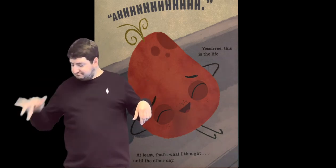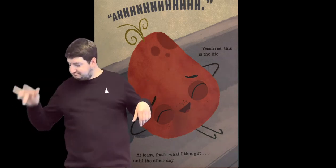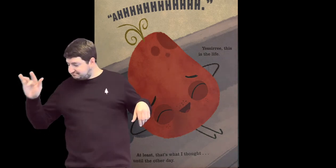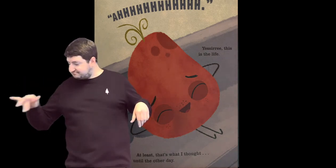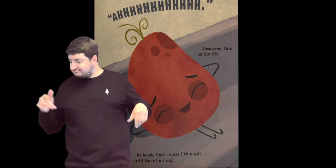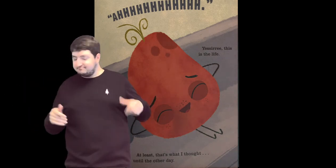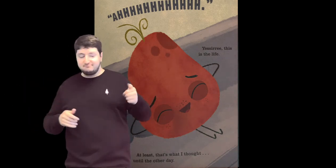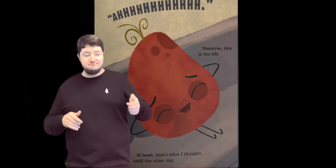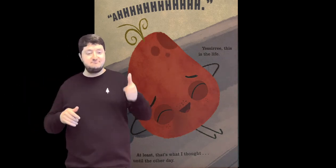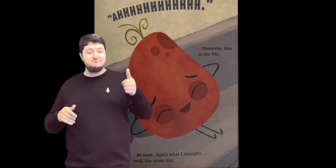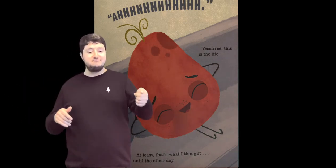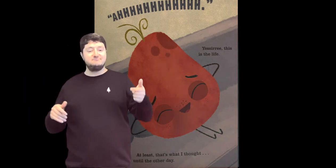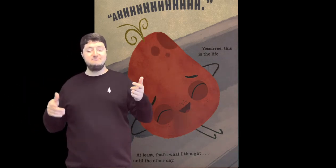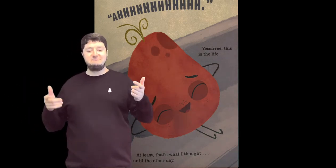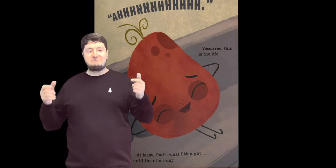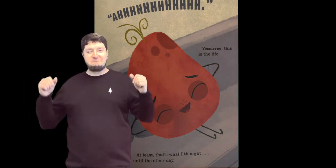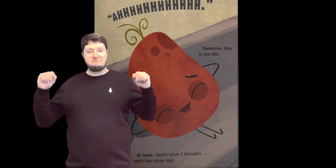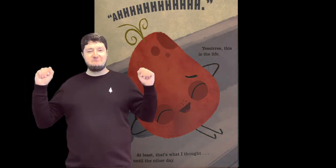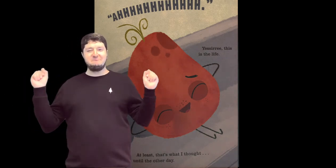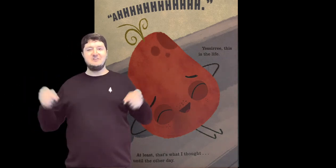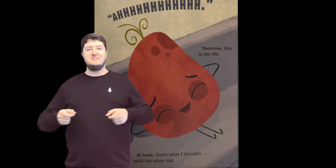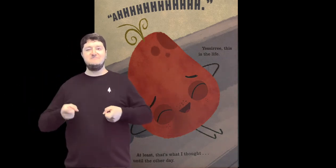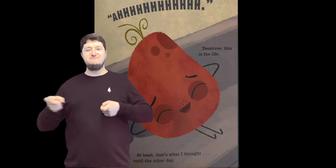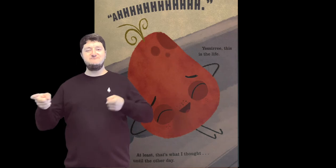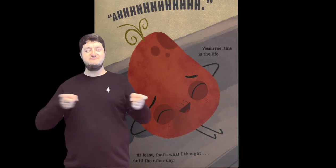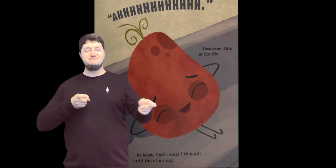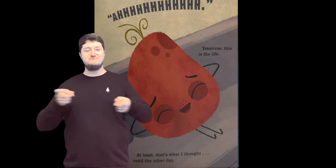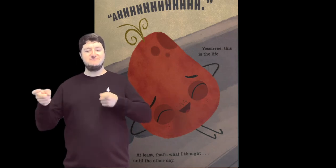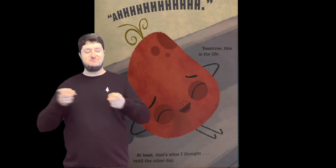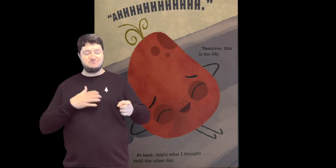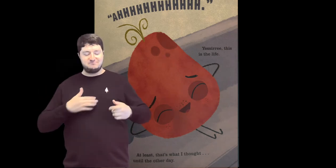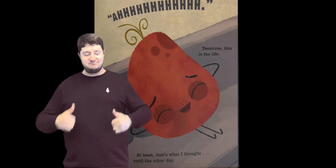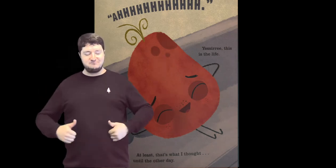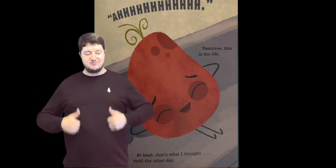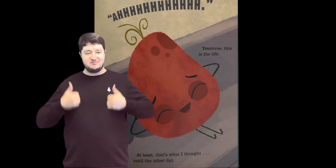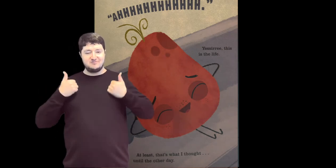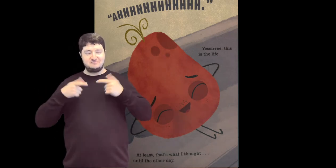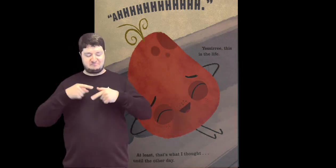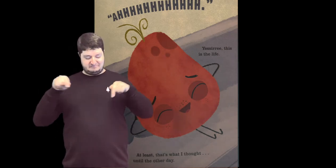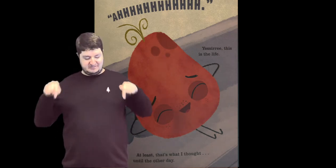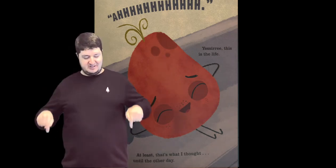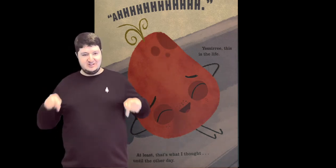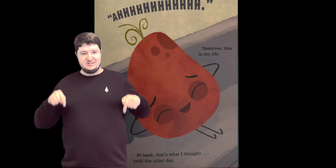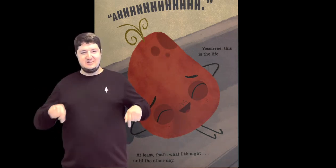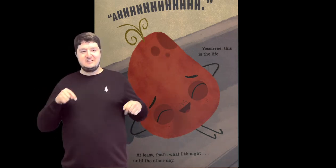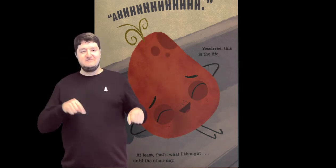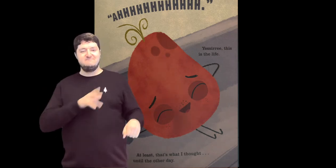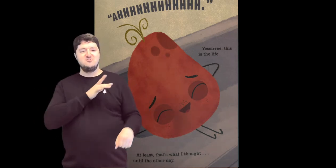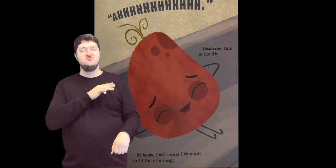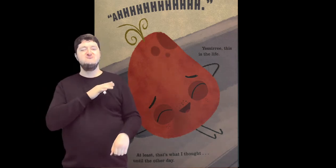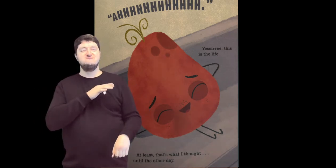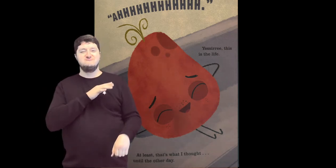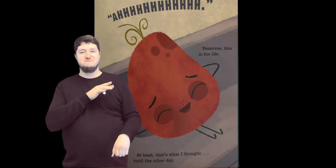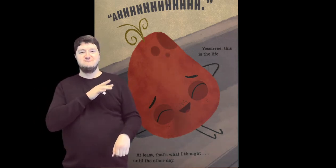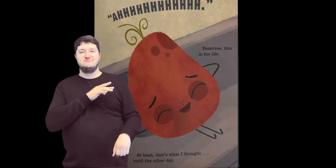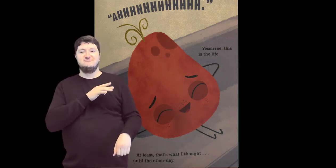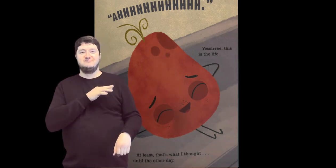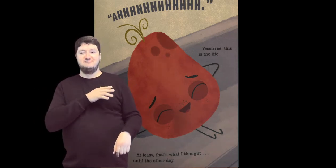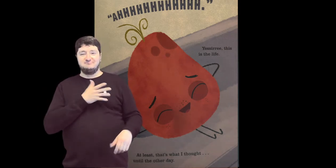Yes From this very couch I can control everything in my life All the time With just